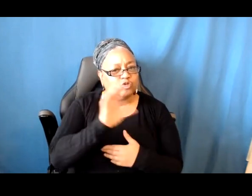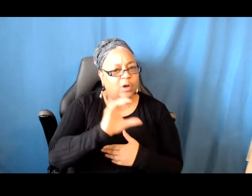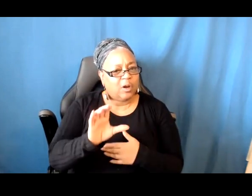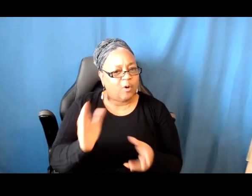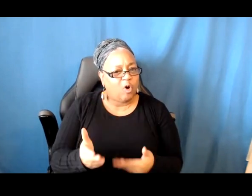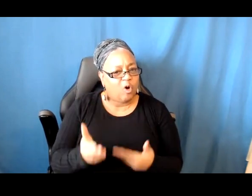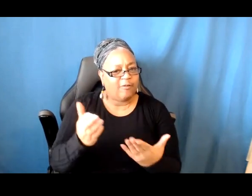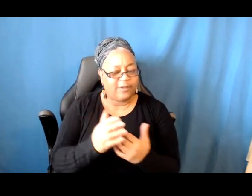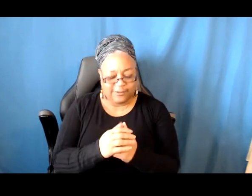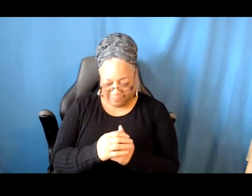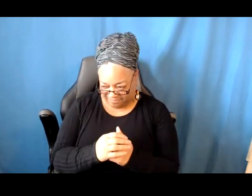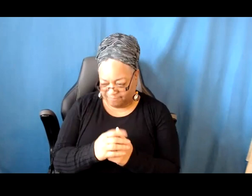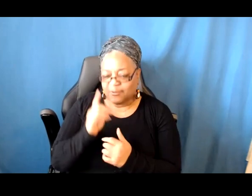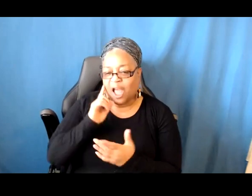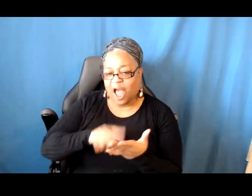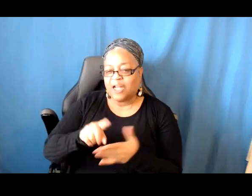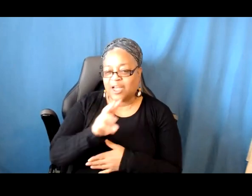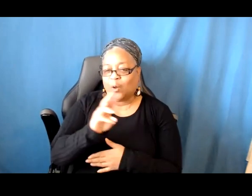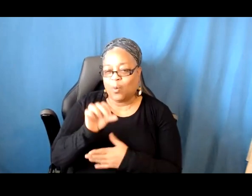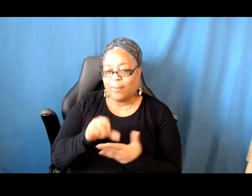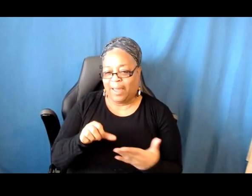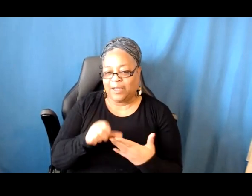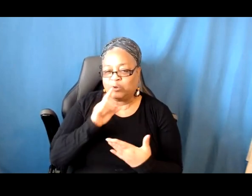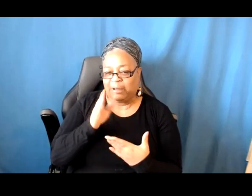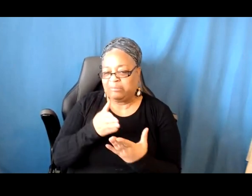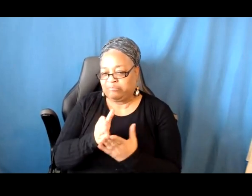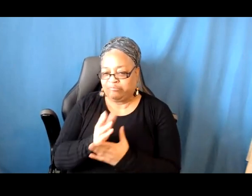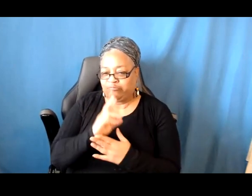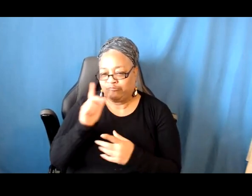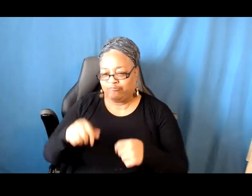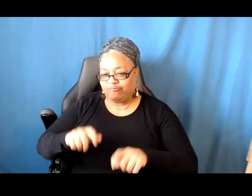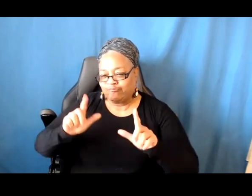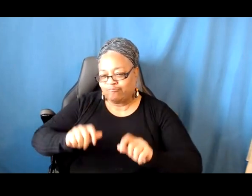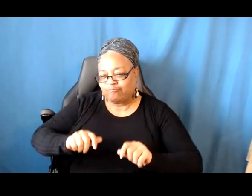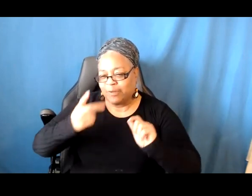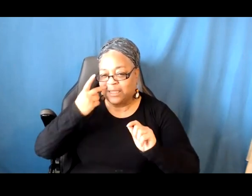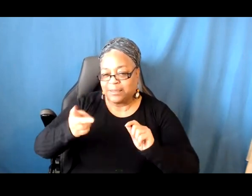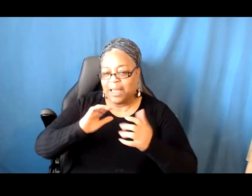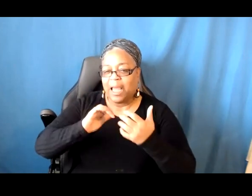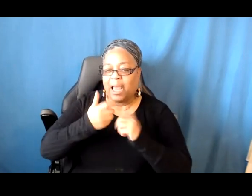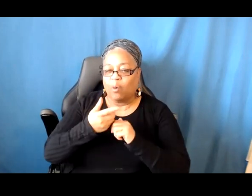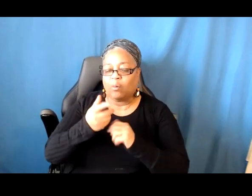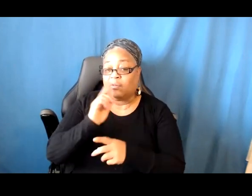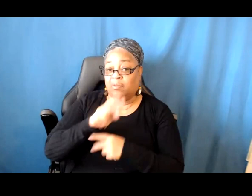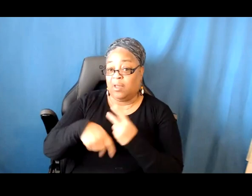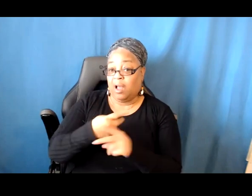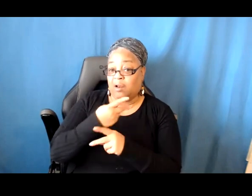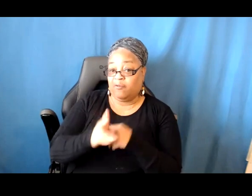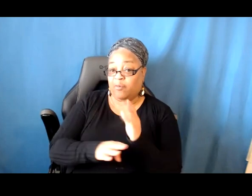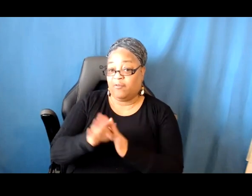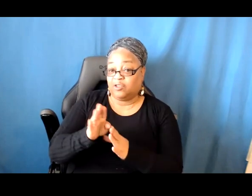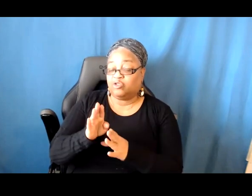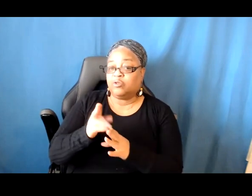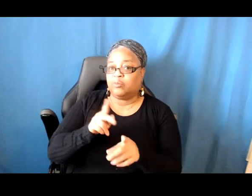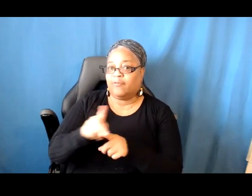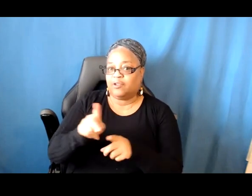you can navigate there to see the kinds of professional development programs, educational workshops that we offer, and the